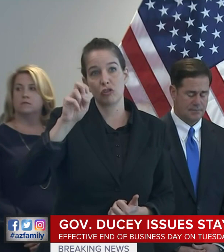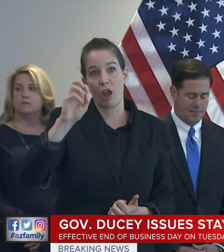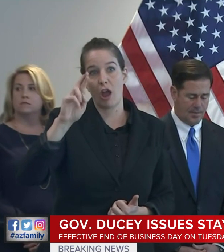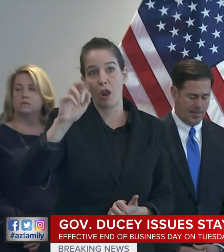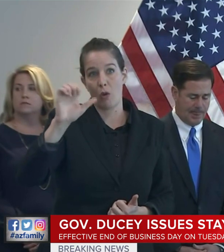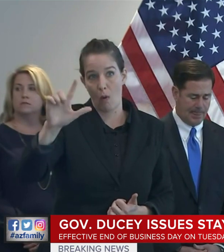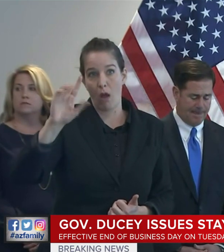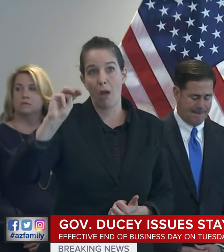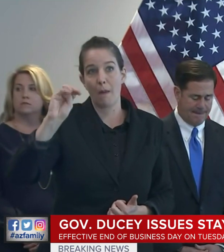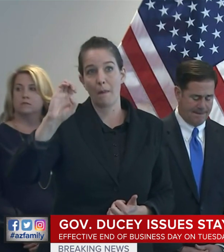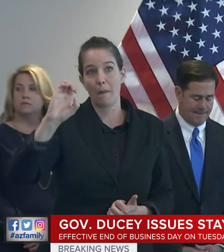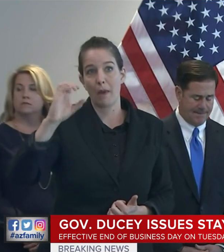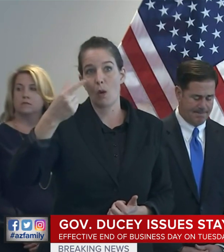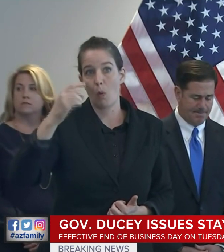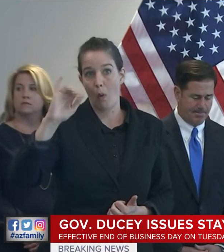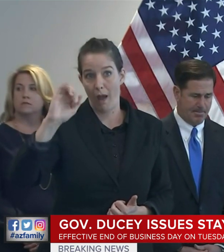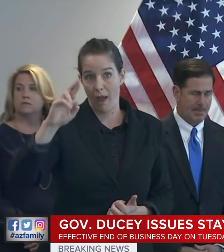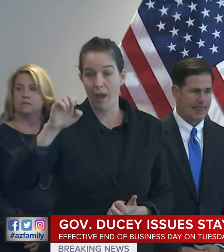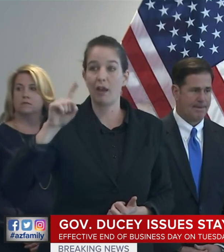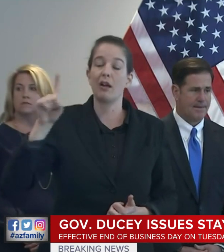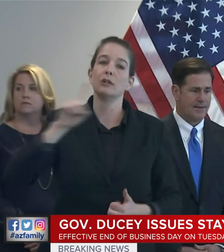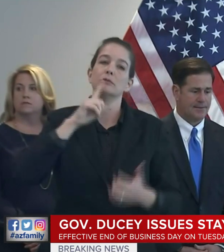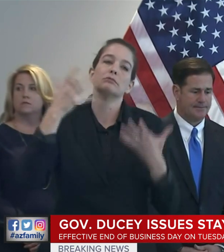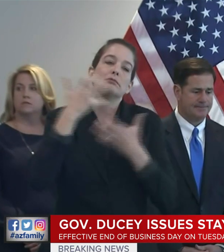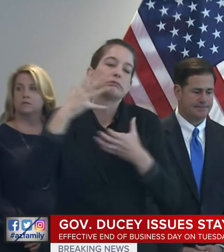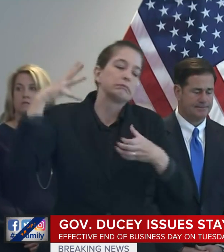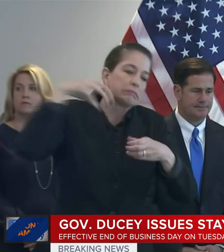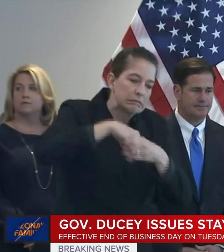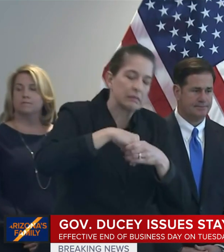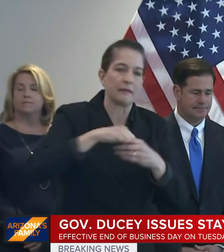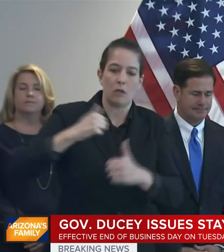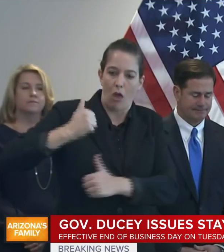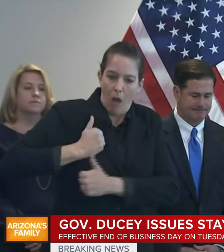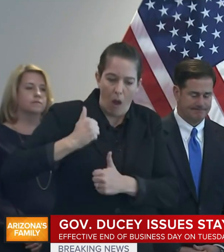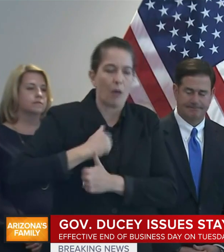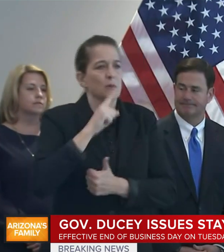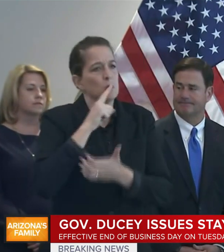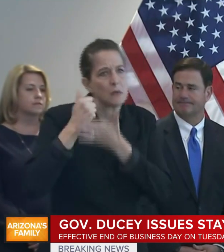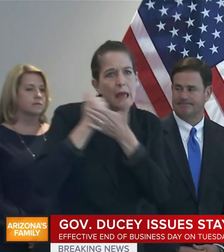and the National Guard has been an invaluable partner in protecting public health.